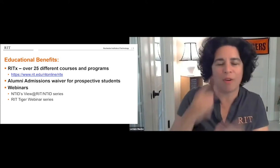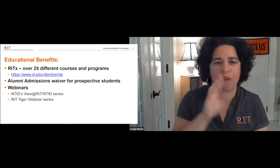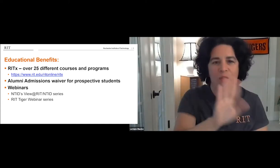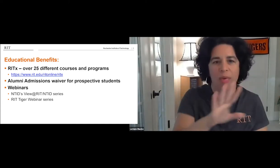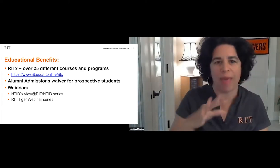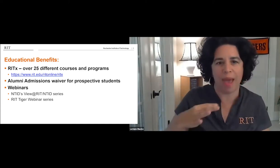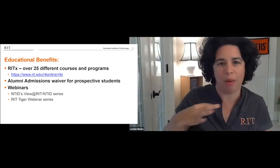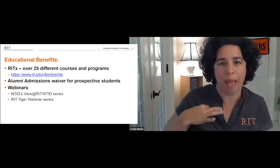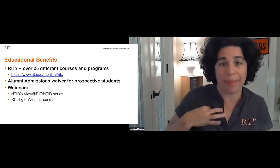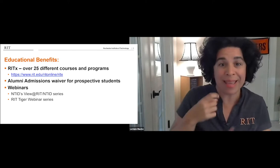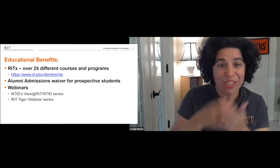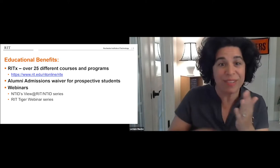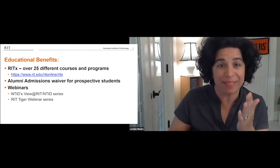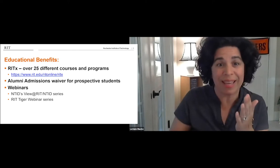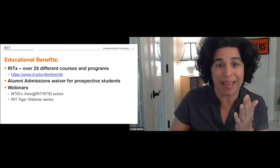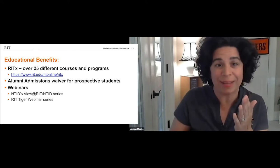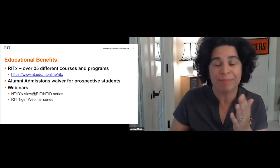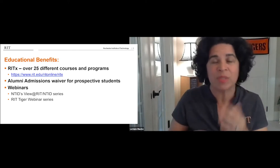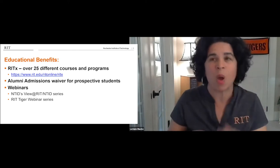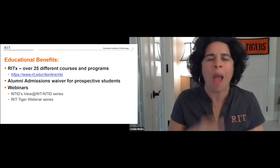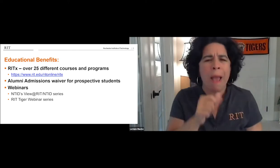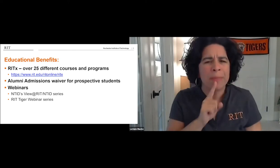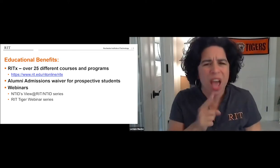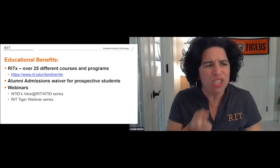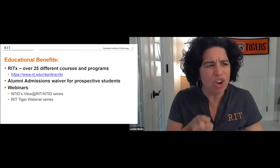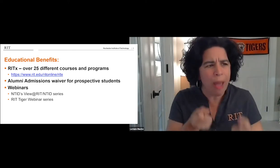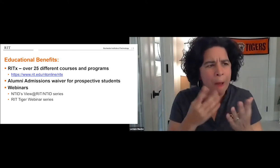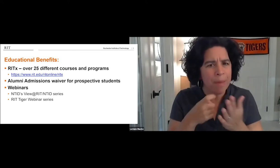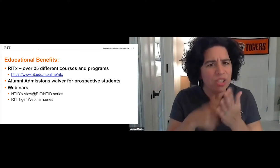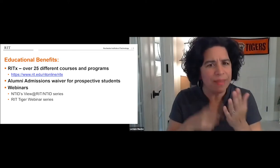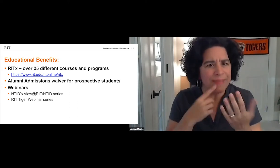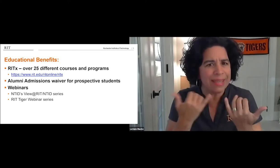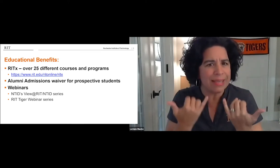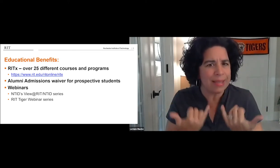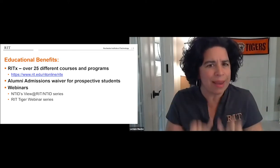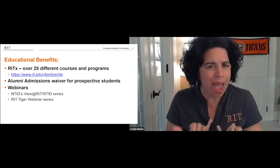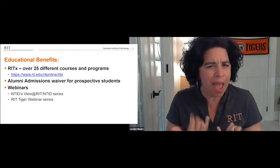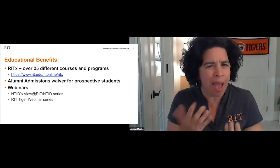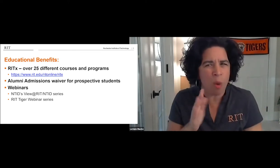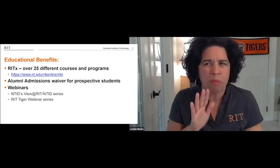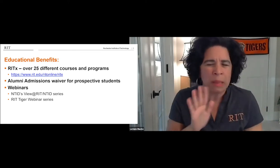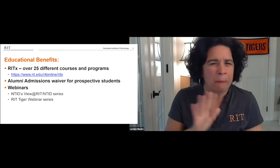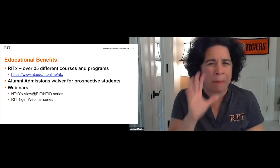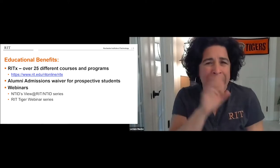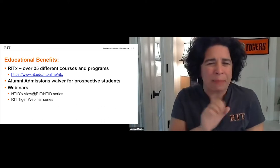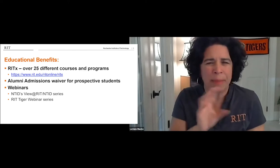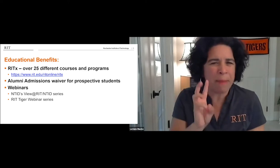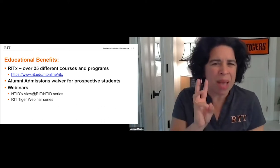offer a waiver for their application fee. I'm not sure how much the fee is right now.